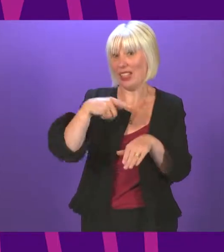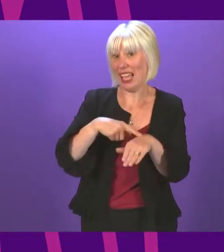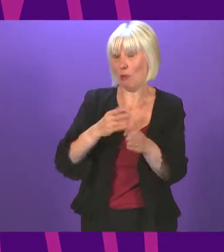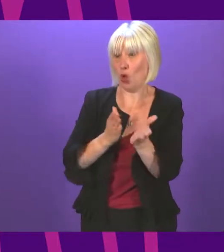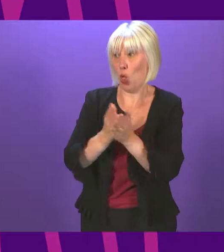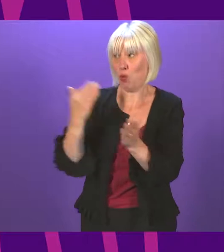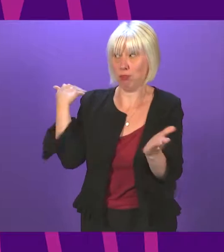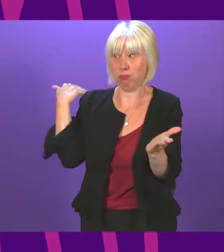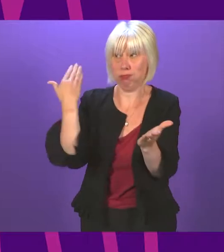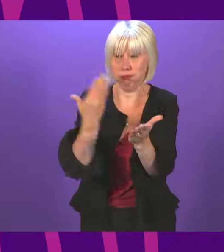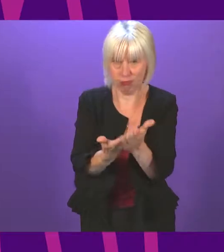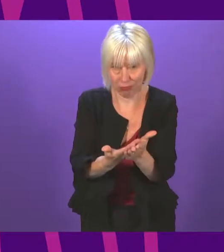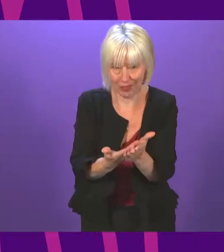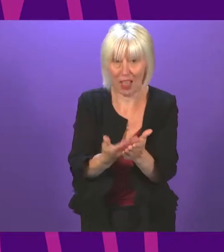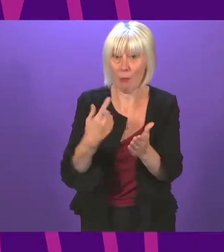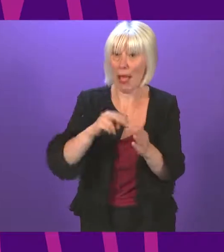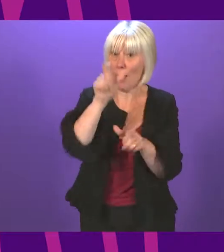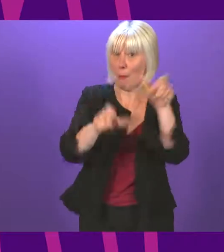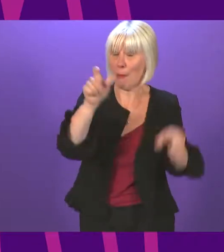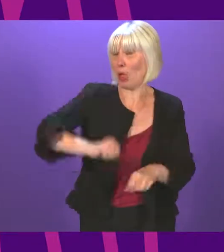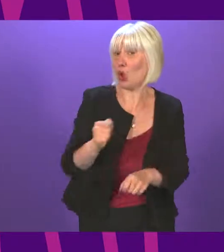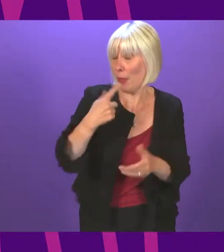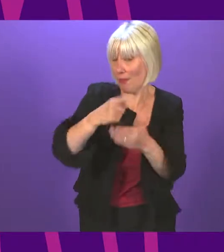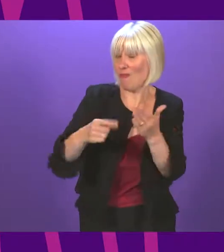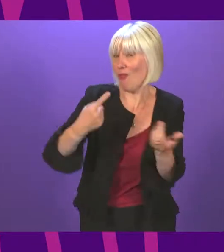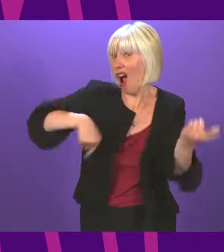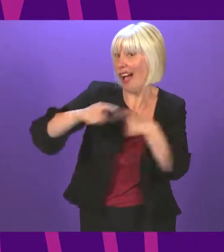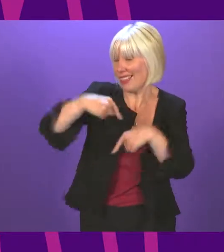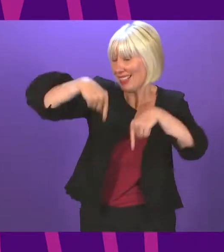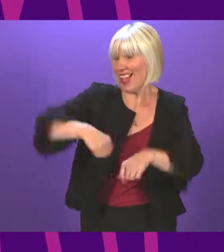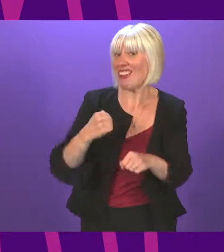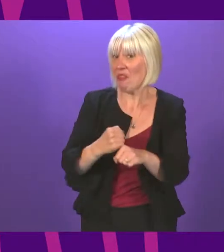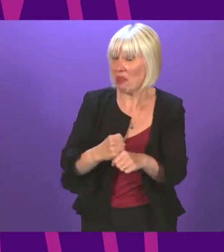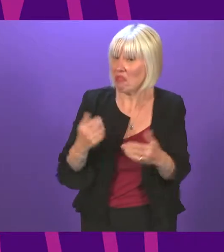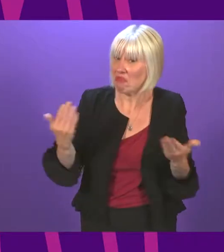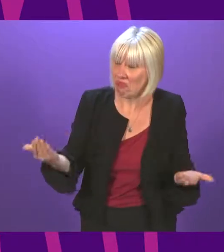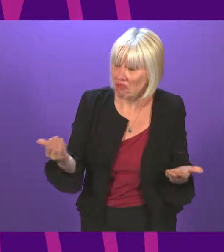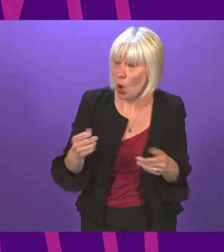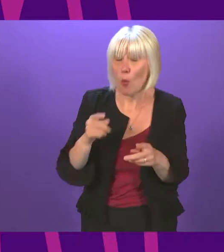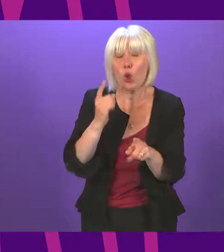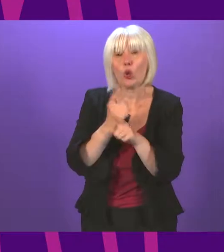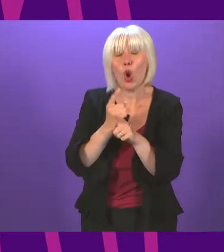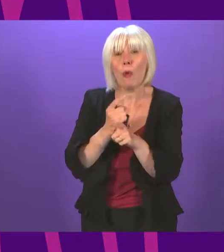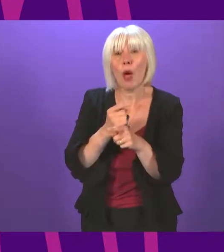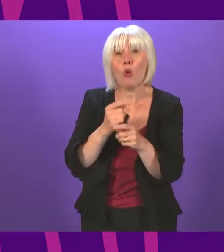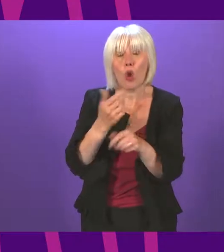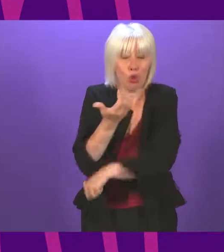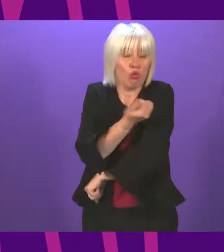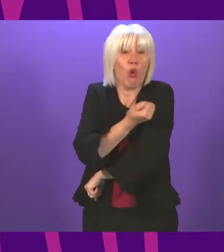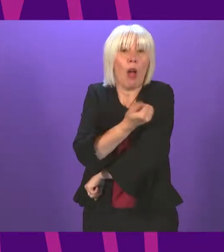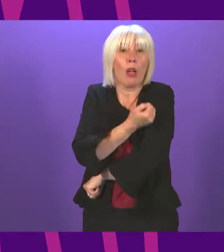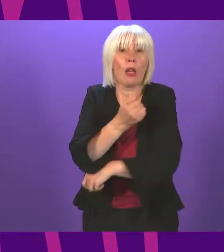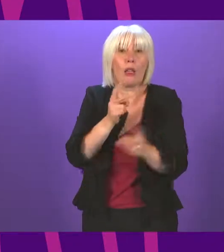time period that he referred to. And in relation to the issue of drug deaths, the